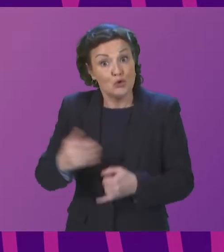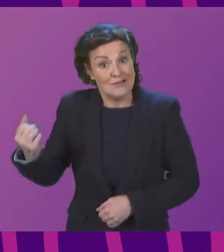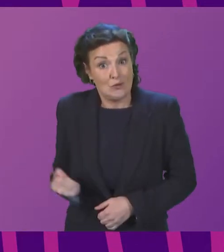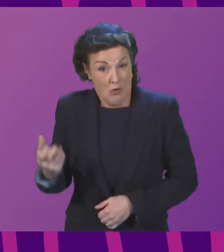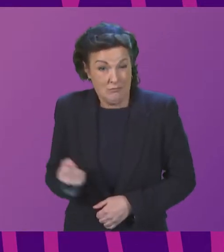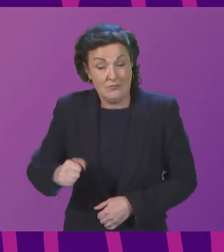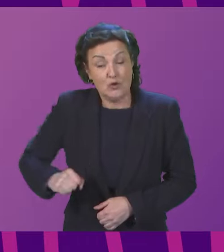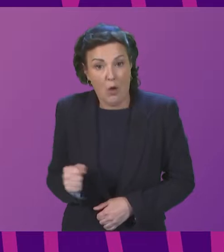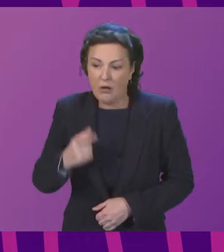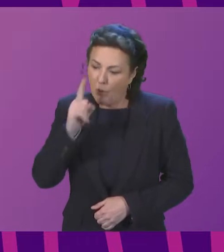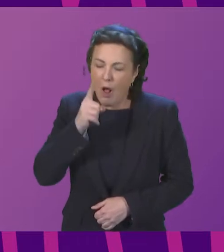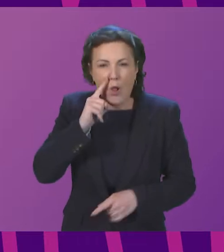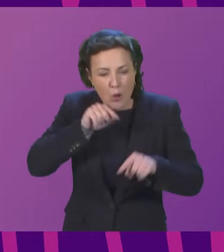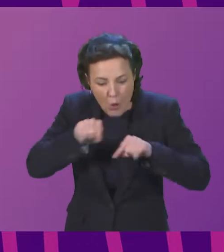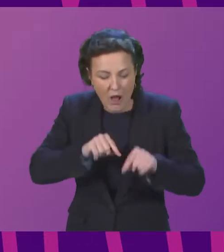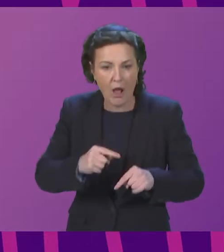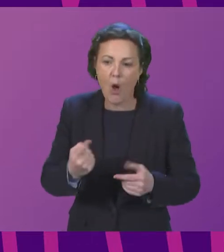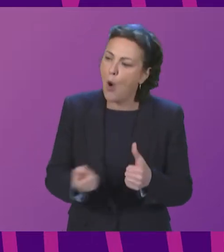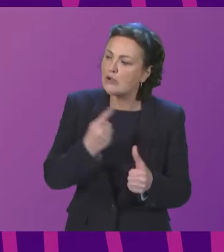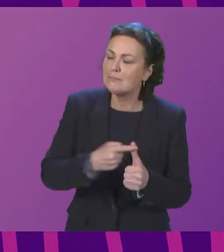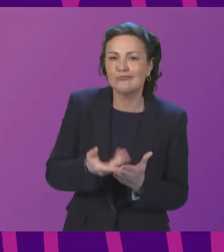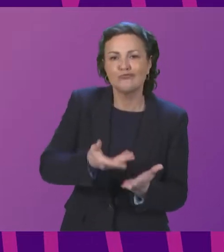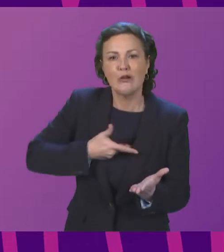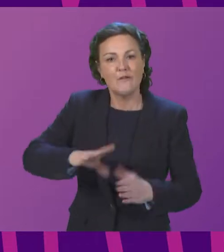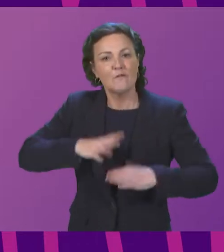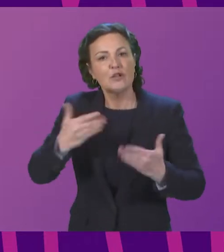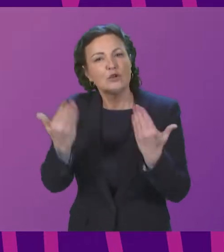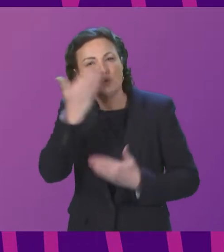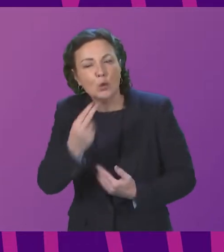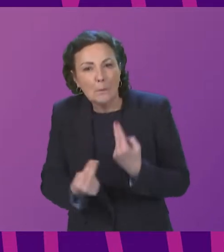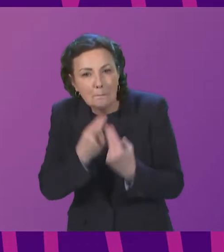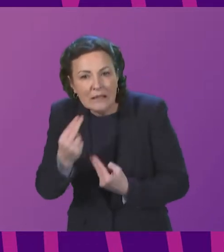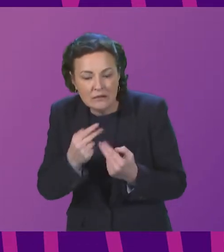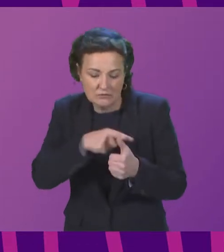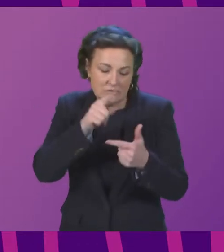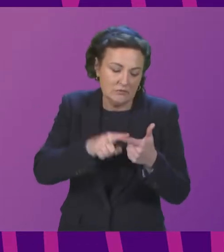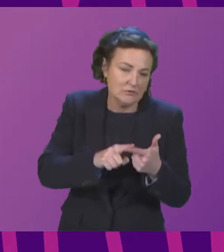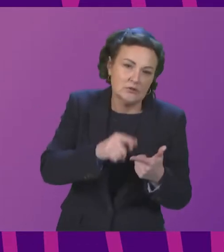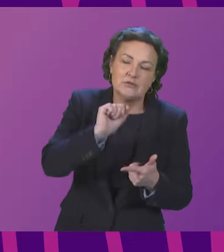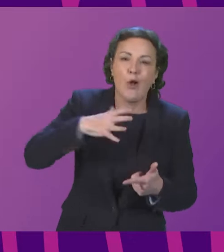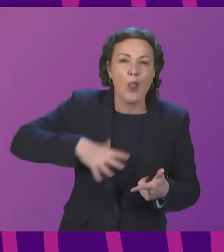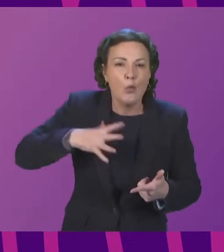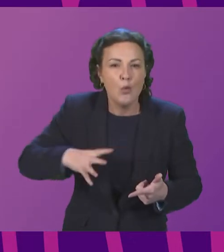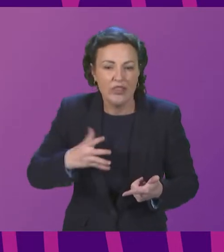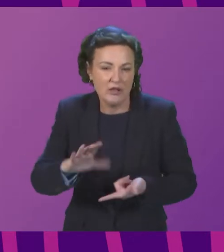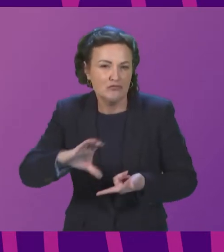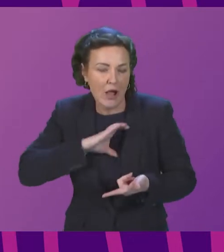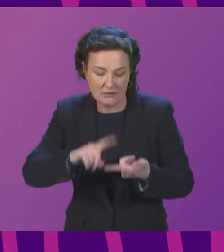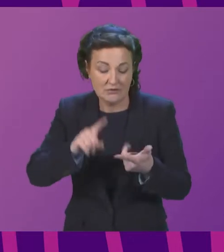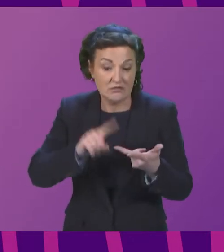to free school meals, school clothing grants, and or council tax reduction for those eligible for the Scottish child payment.